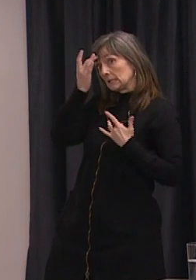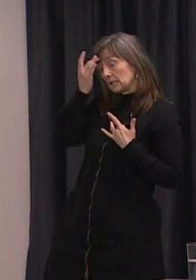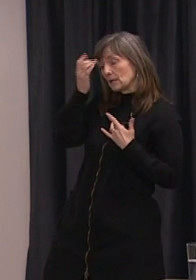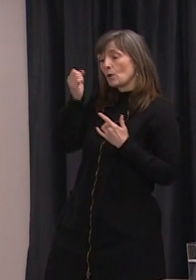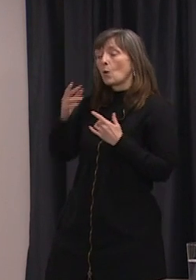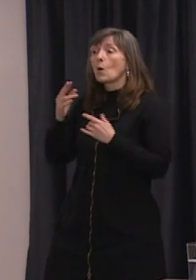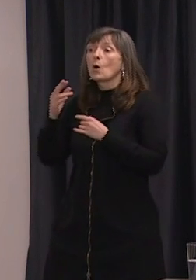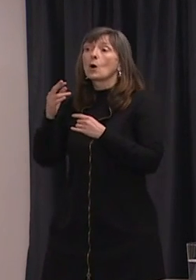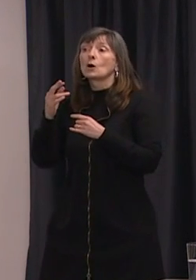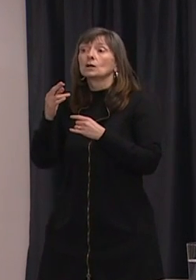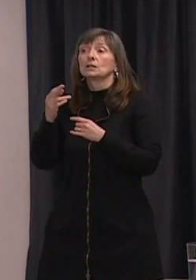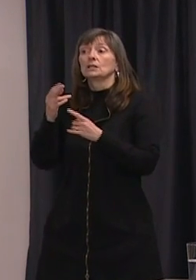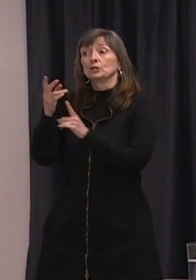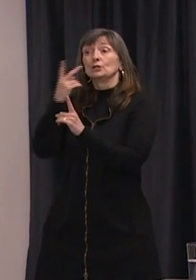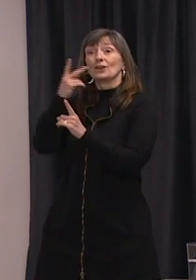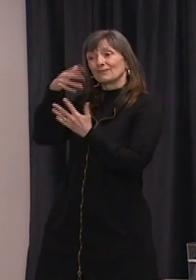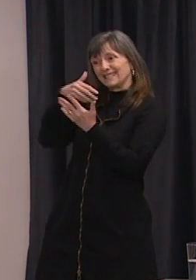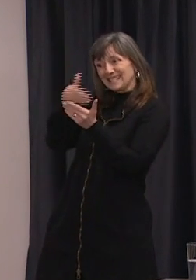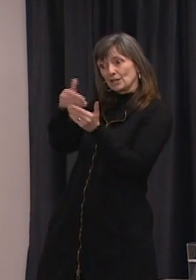from international travel.